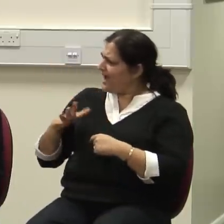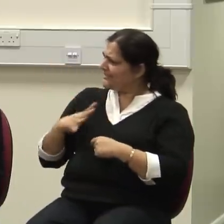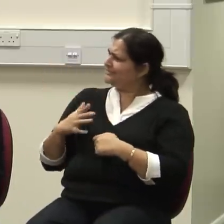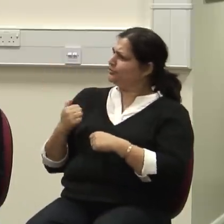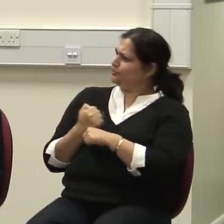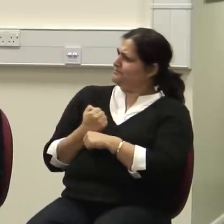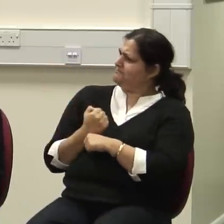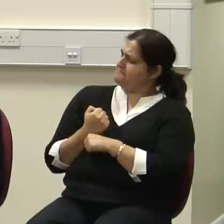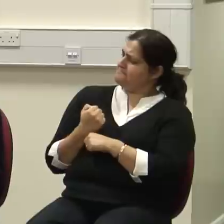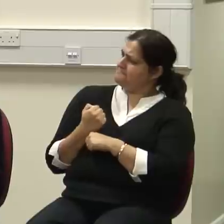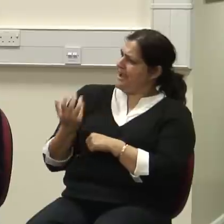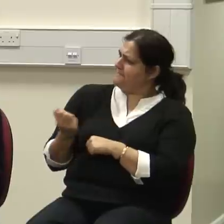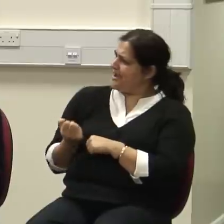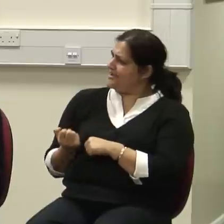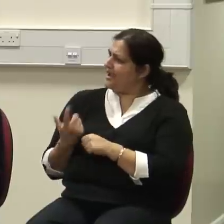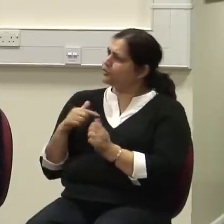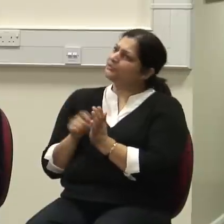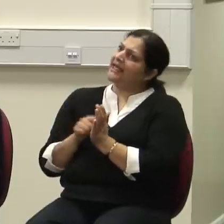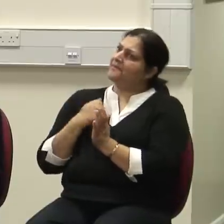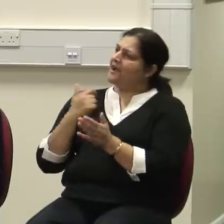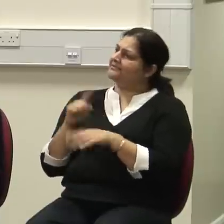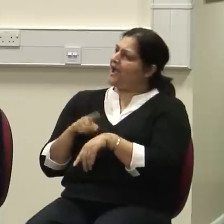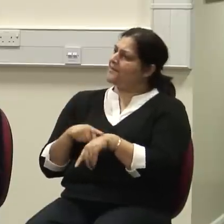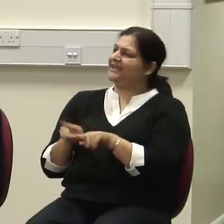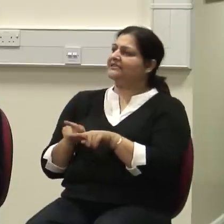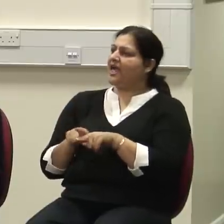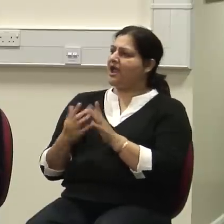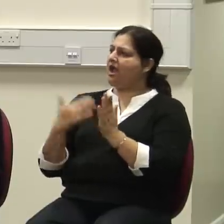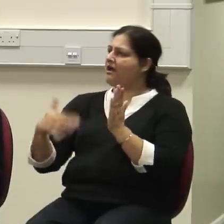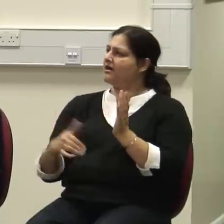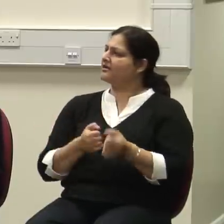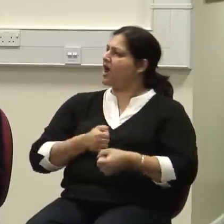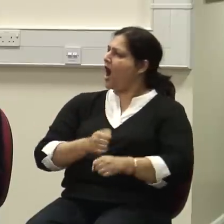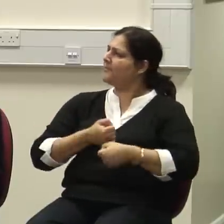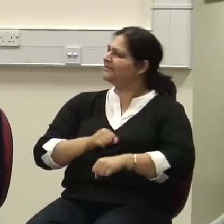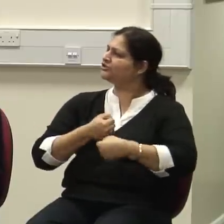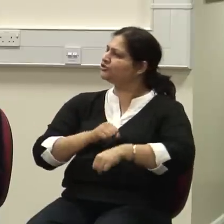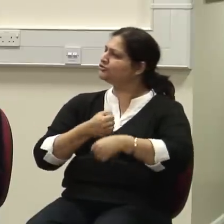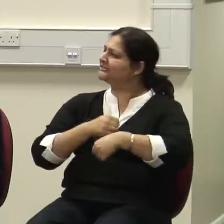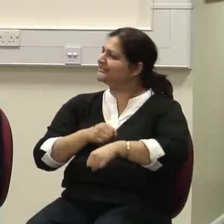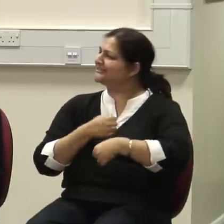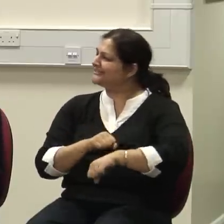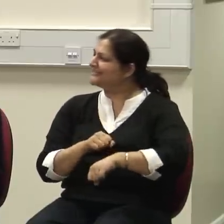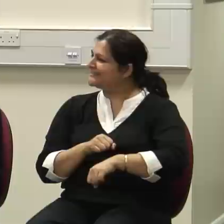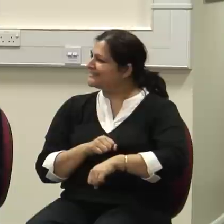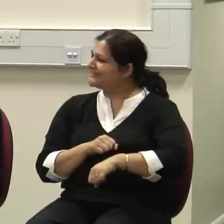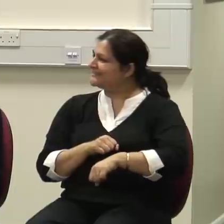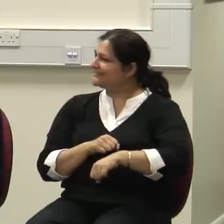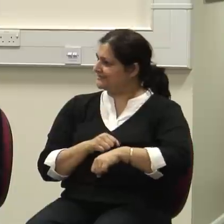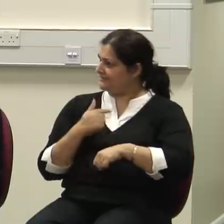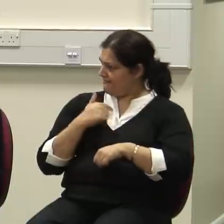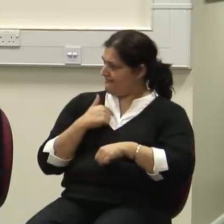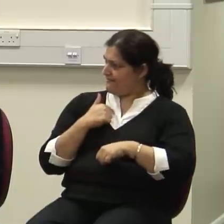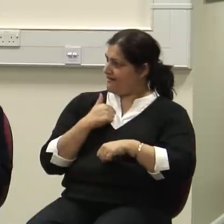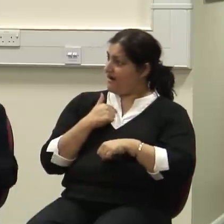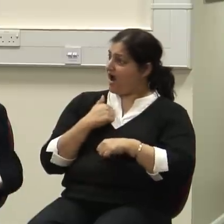In a way, I always thought of it as high-priced carpentry, or garage mechanic. And I did whatever